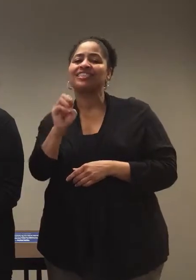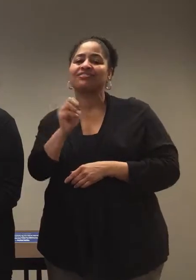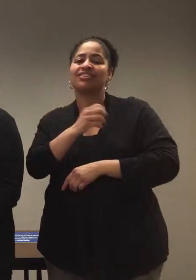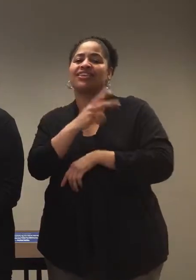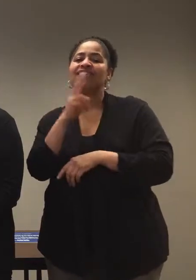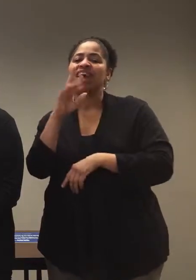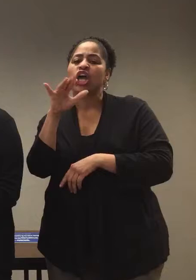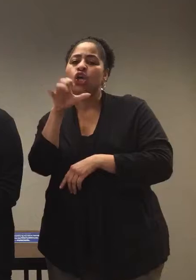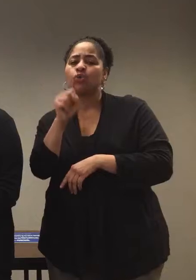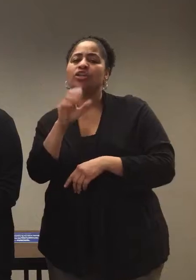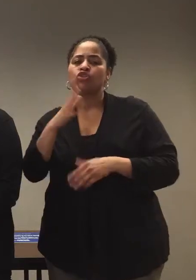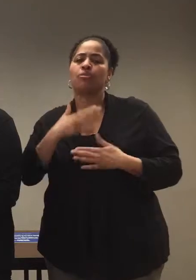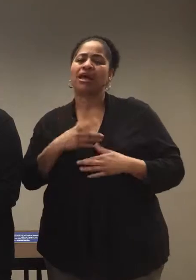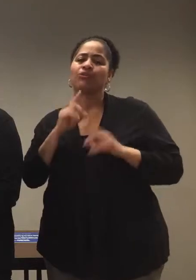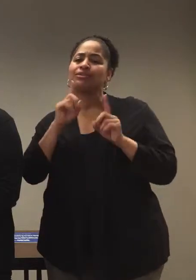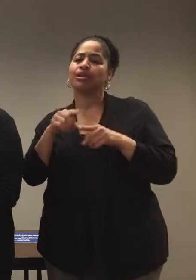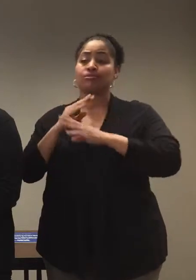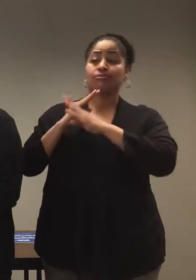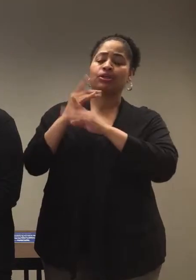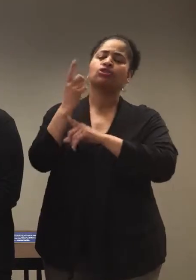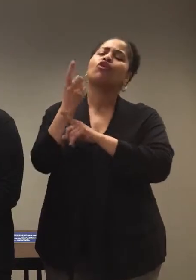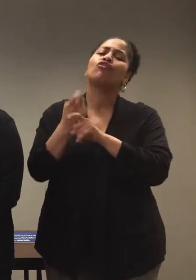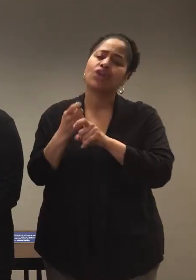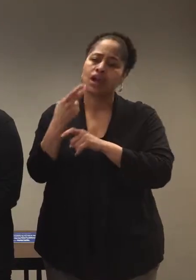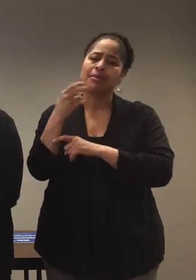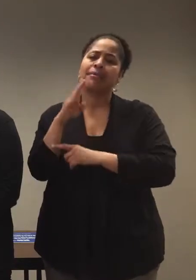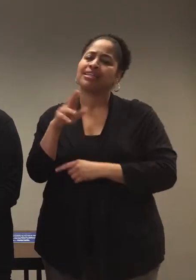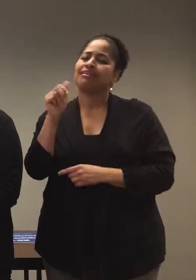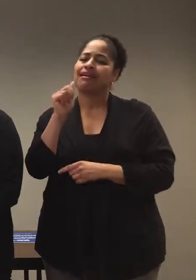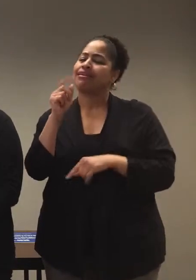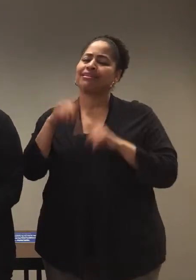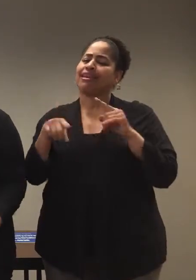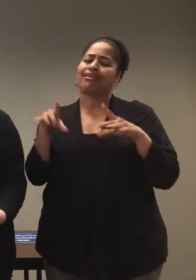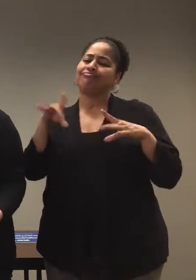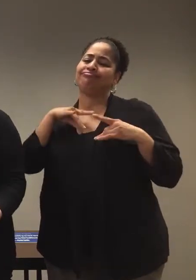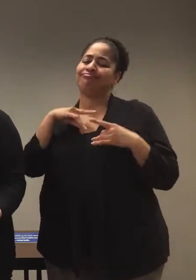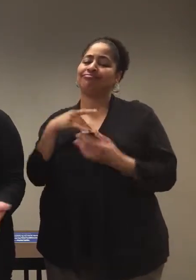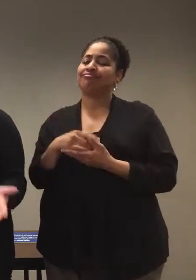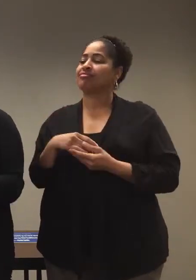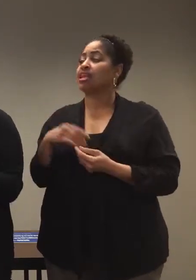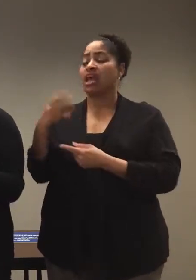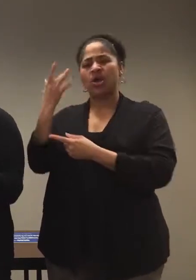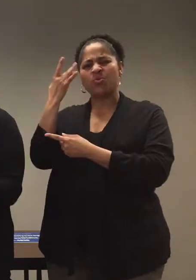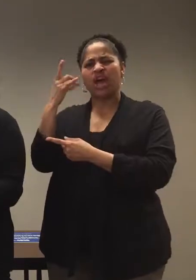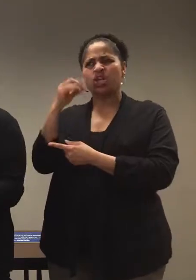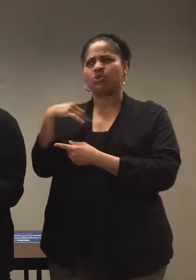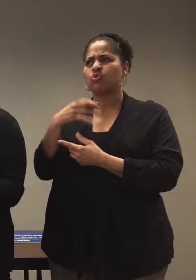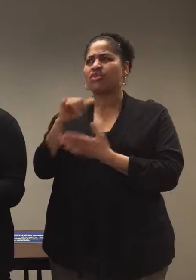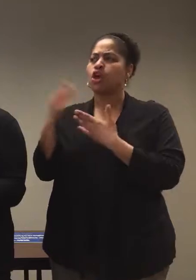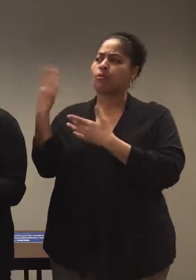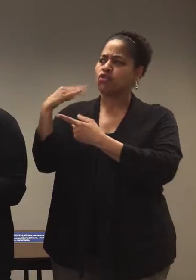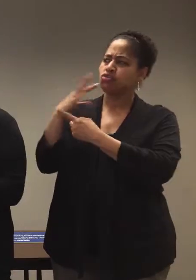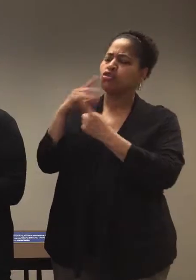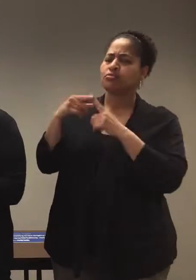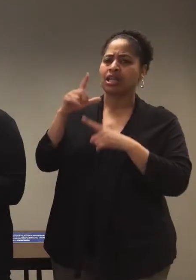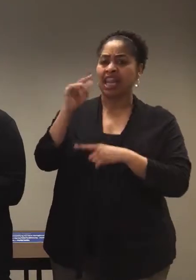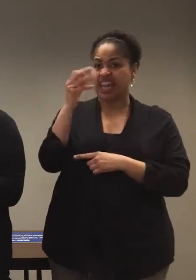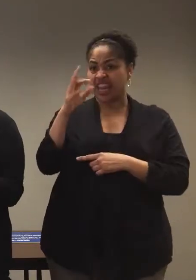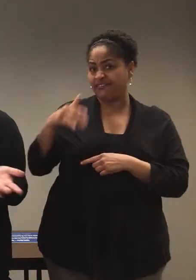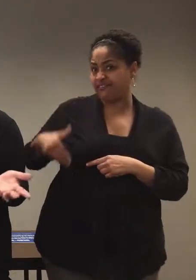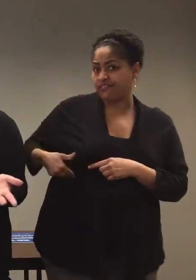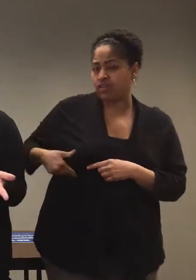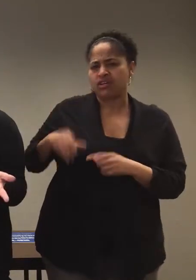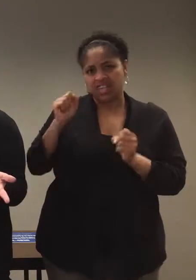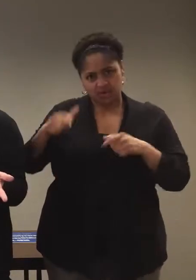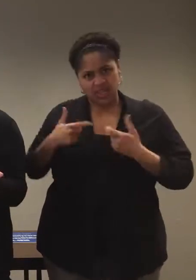get bigger body amounts of response to. So you cannot get Hepatitis A from the vaccine. And why don't we want Hepatitis A? I know you mentioned the liver before, but I mean